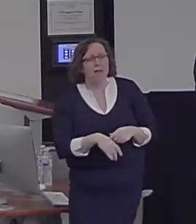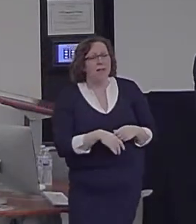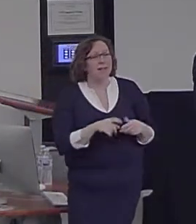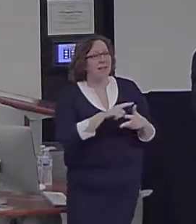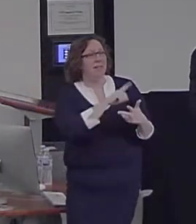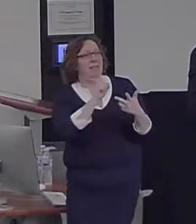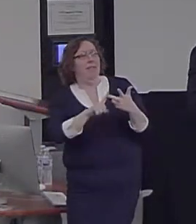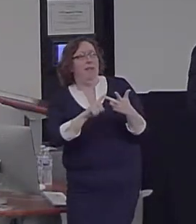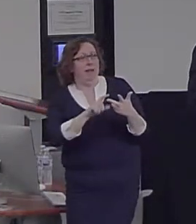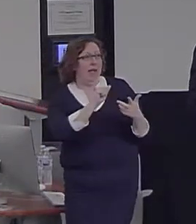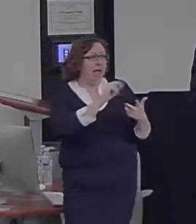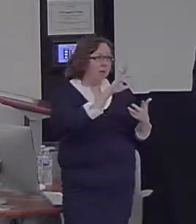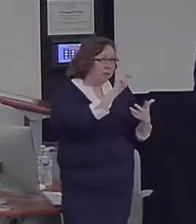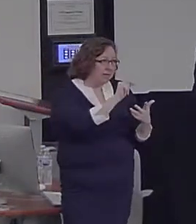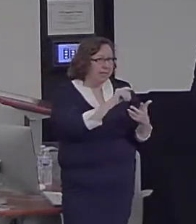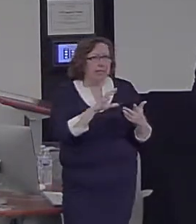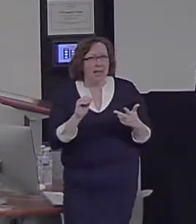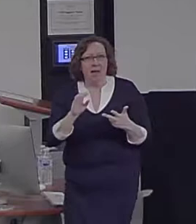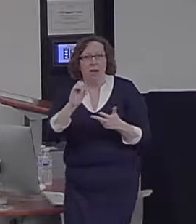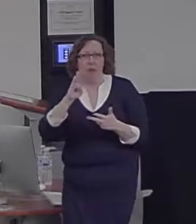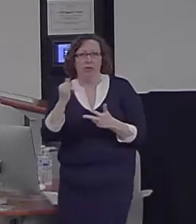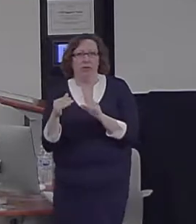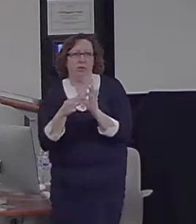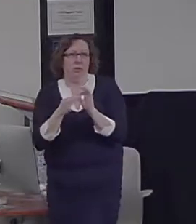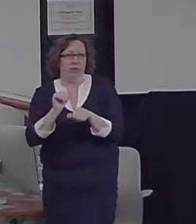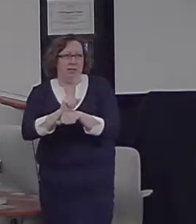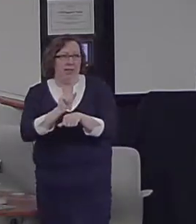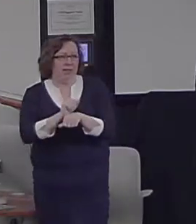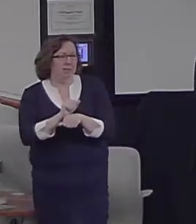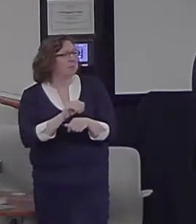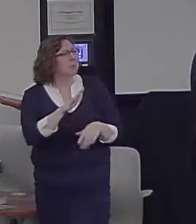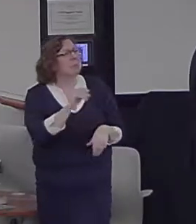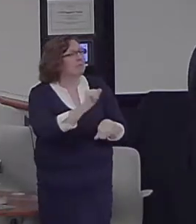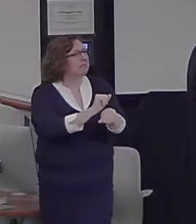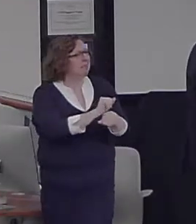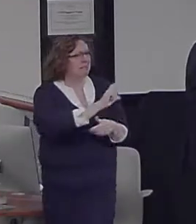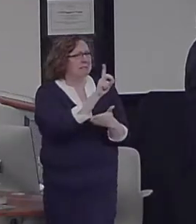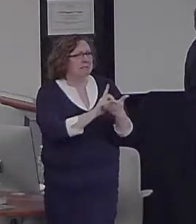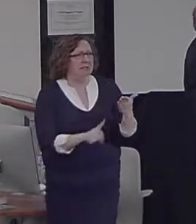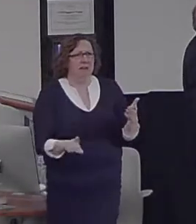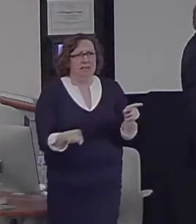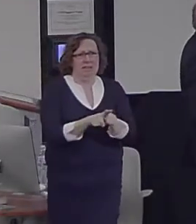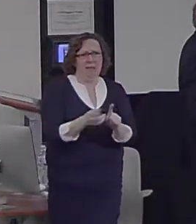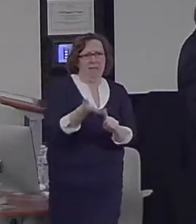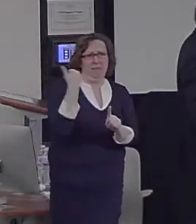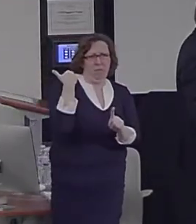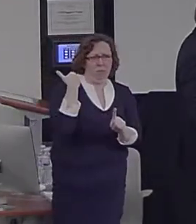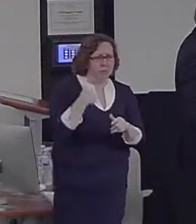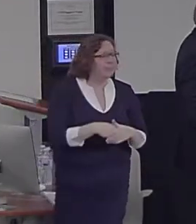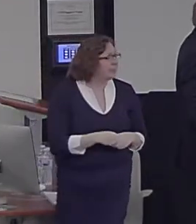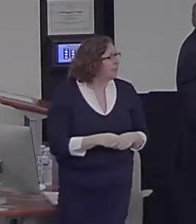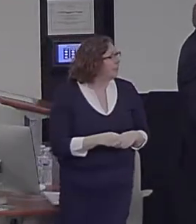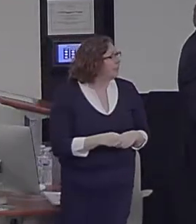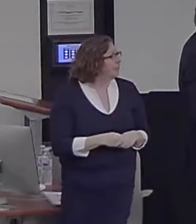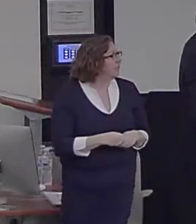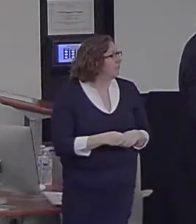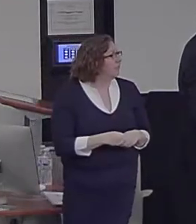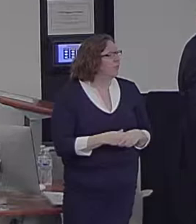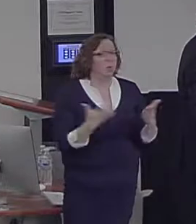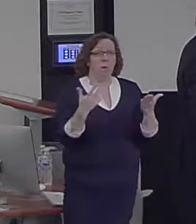object association tasks. the same basic task design. And what we found is that having just